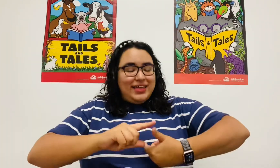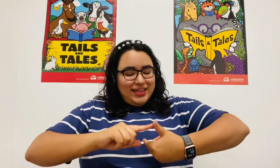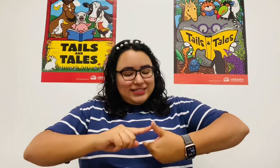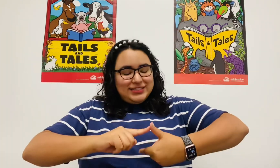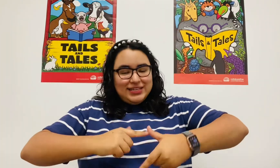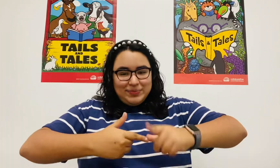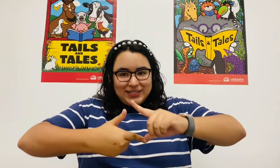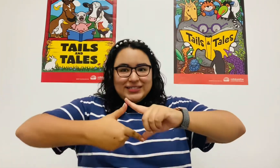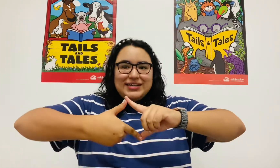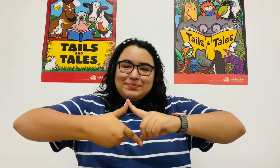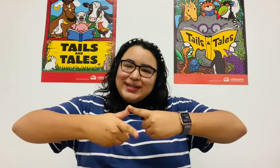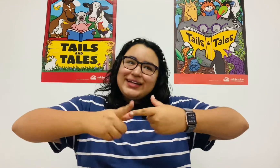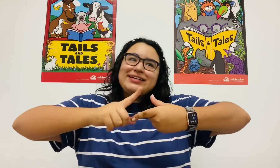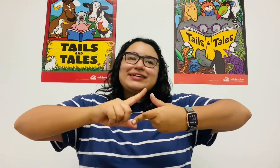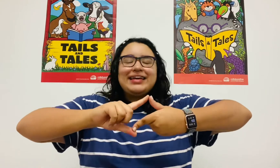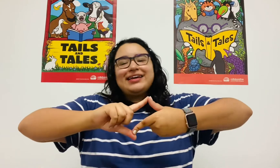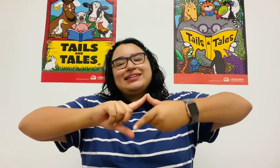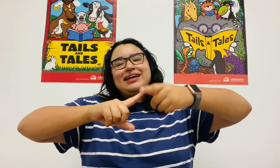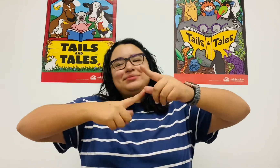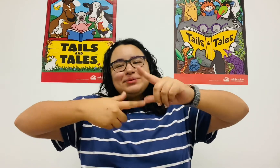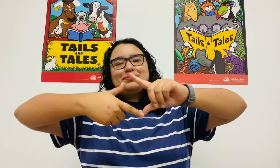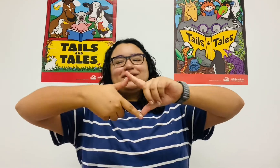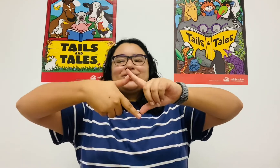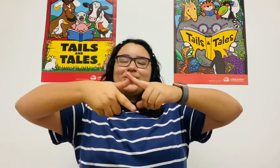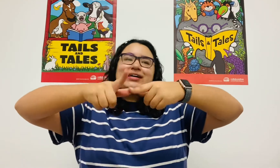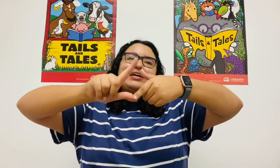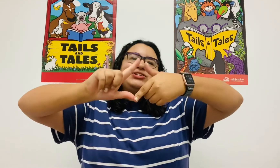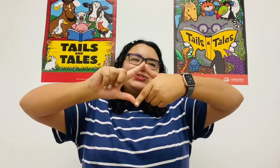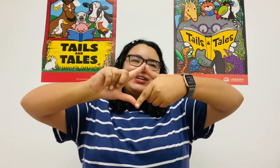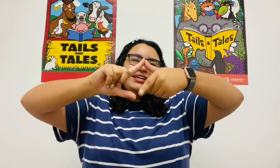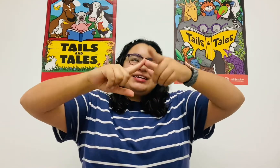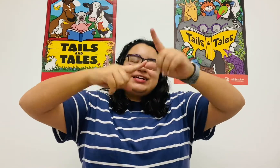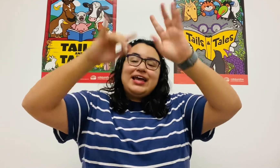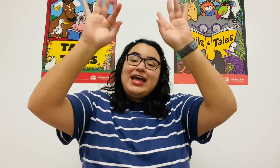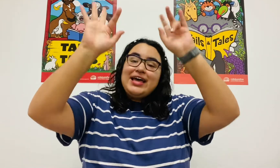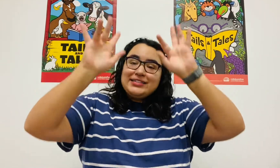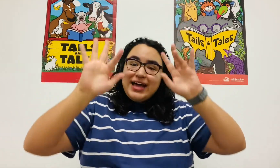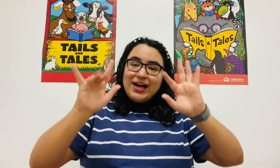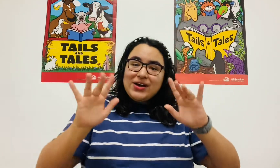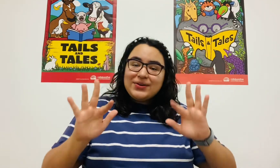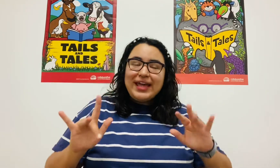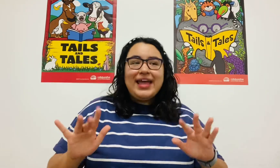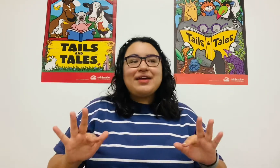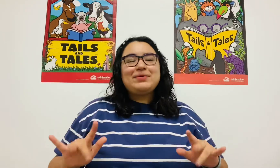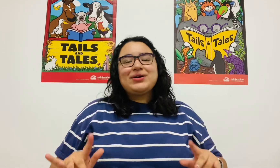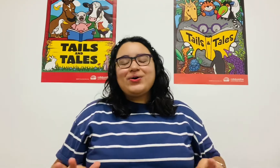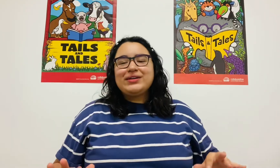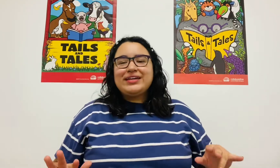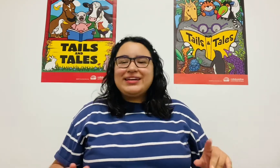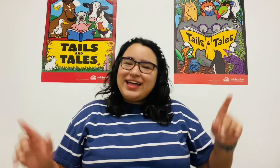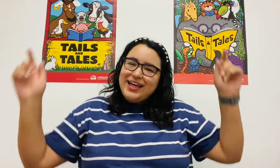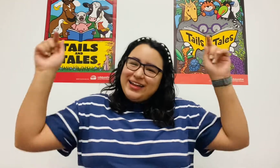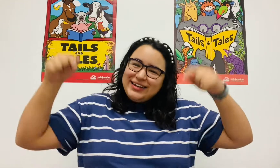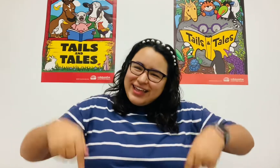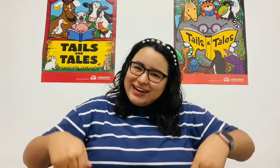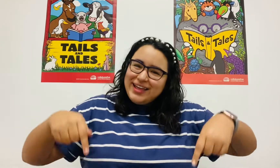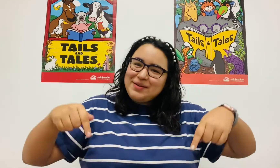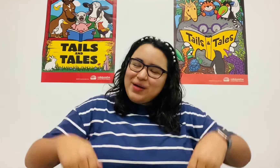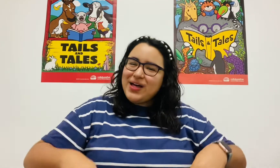itsy bitsy monkey climbed up the coconut tree. Down came a coconut and hit him on